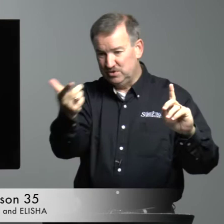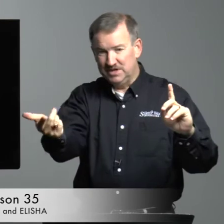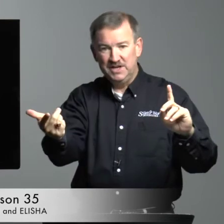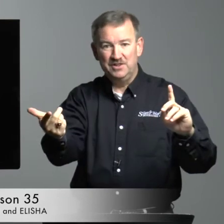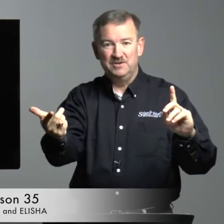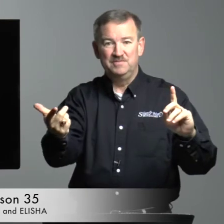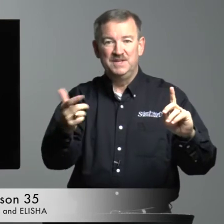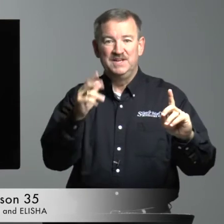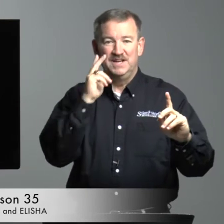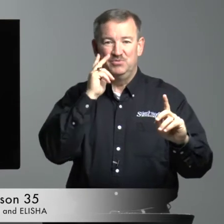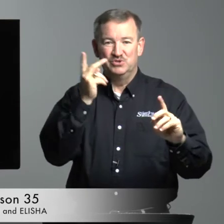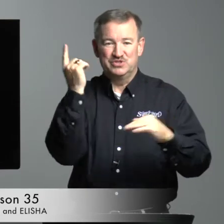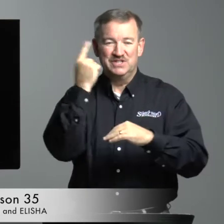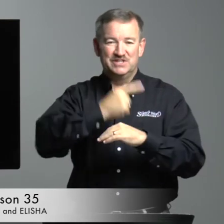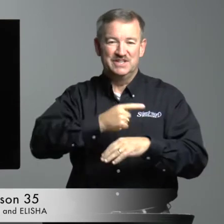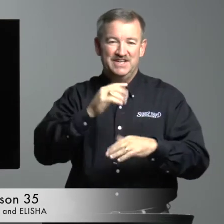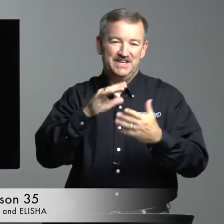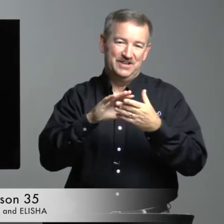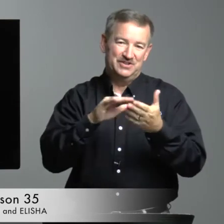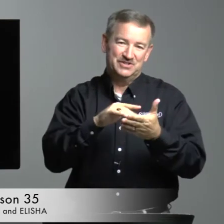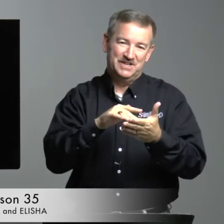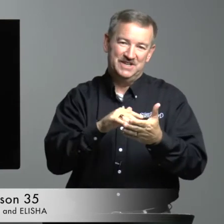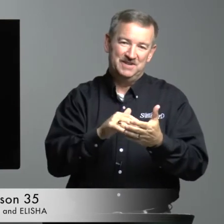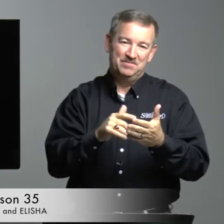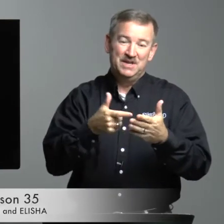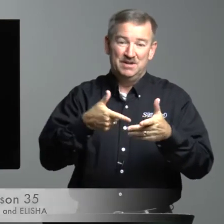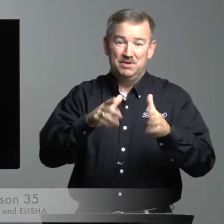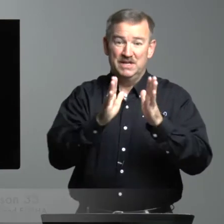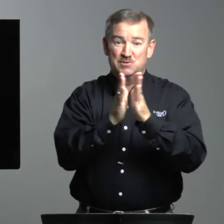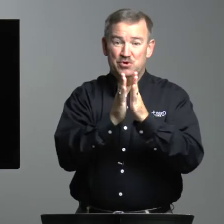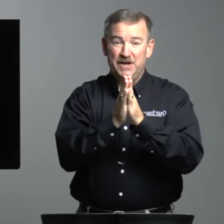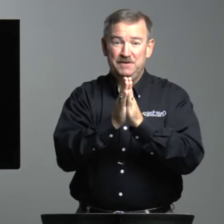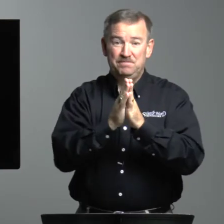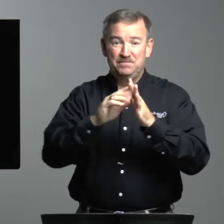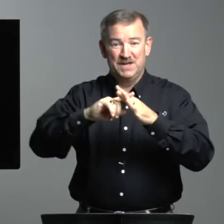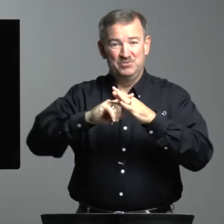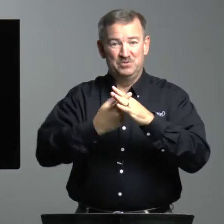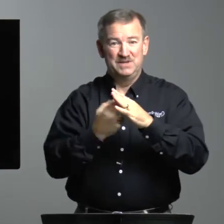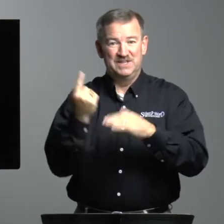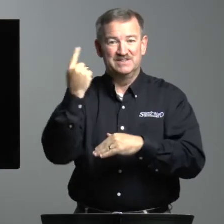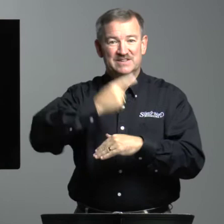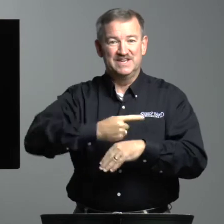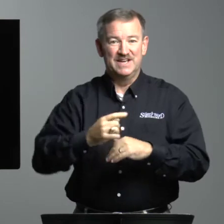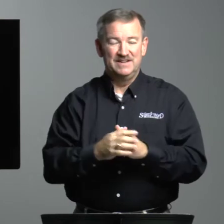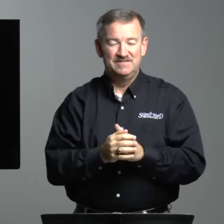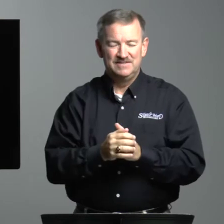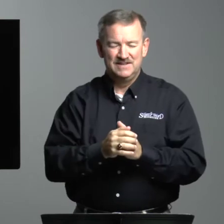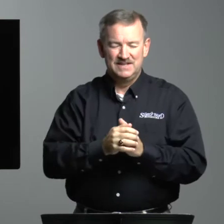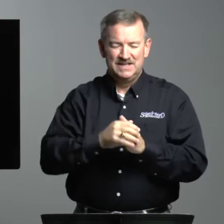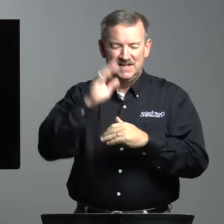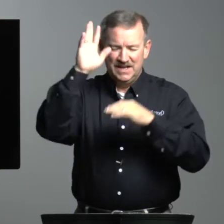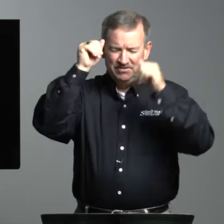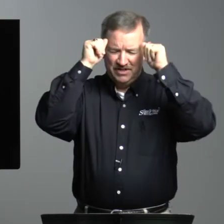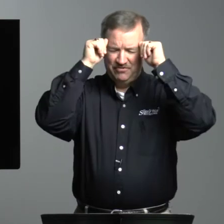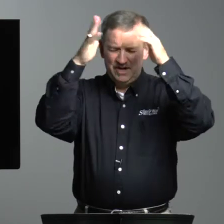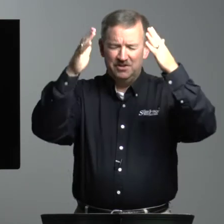another. And we'll see it today in our study. But let's pray, and we'll begin today. Heavenly Father,